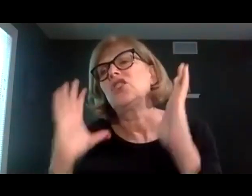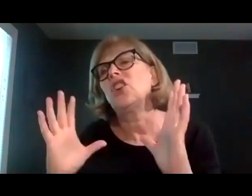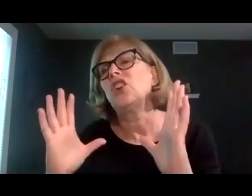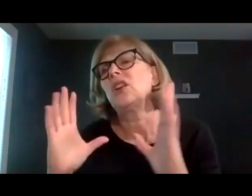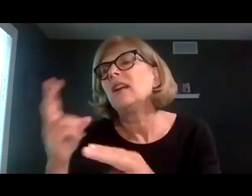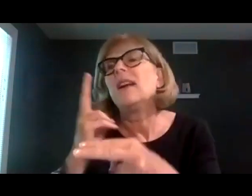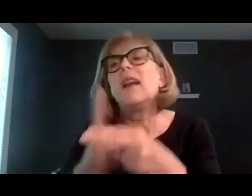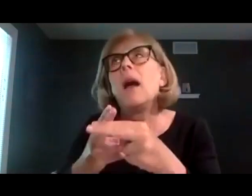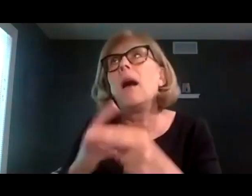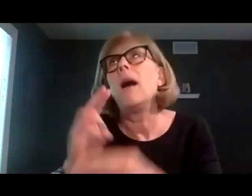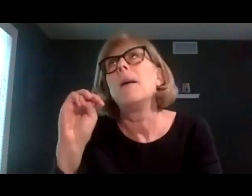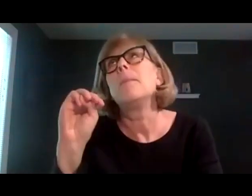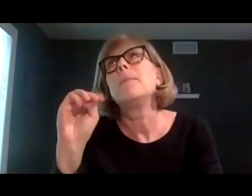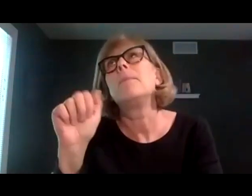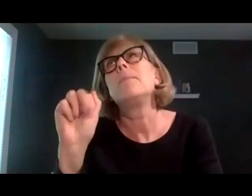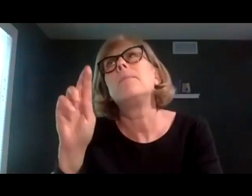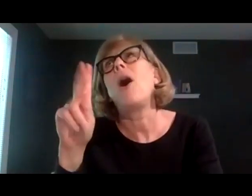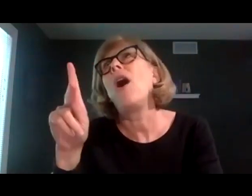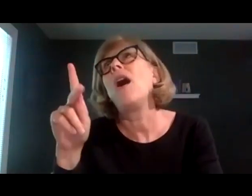teacher named Mark